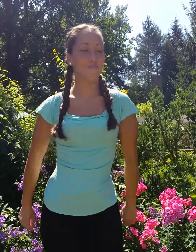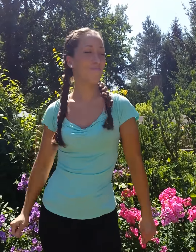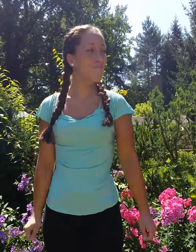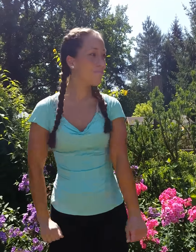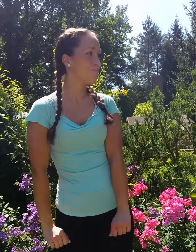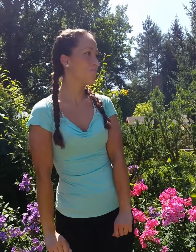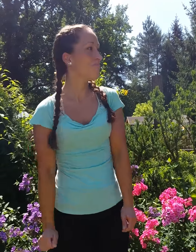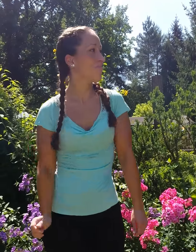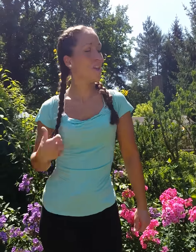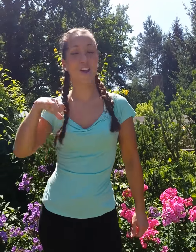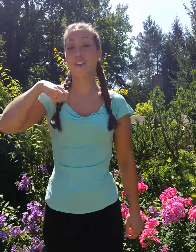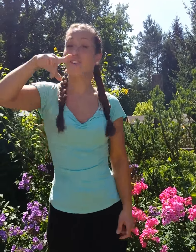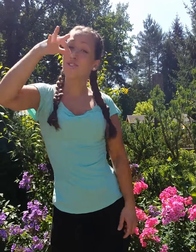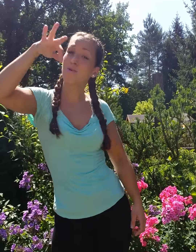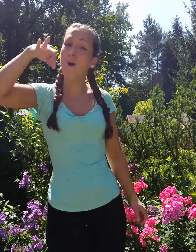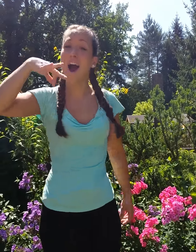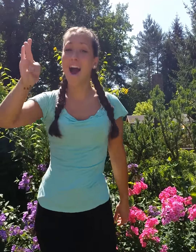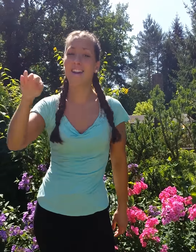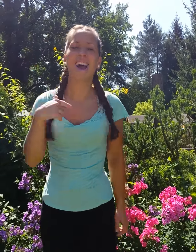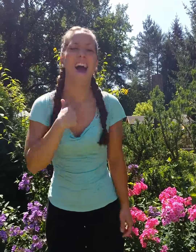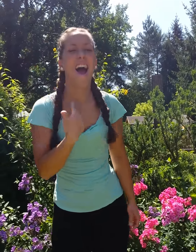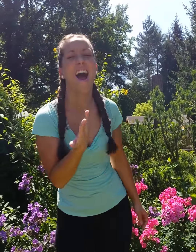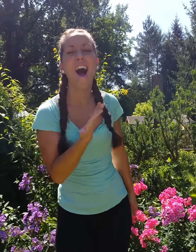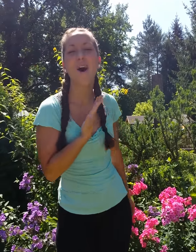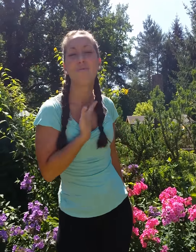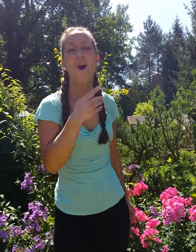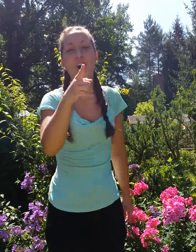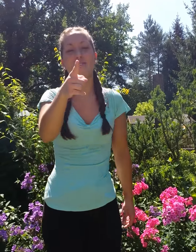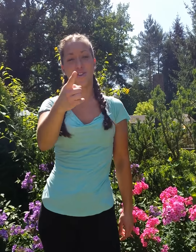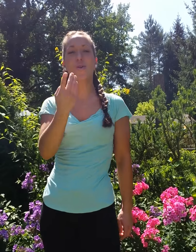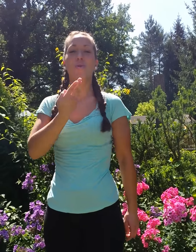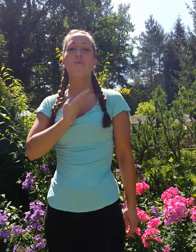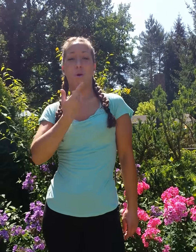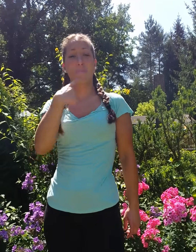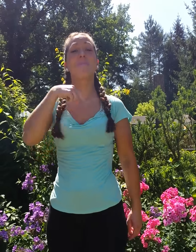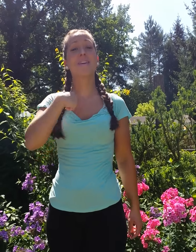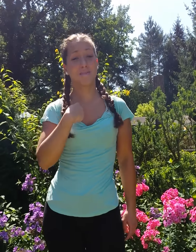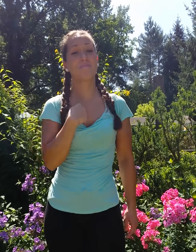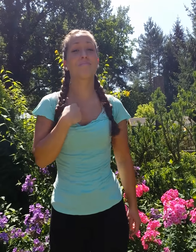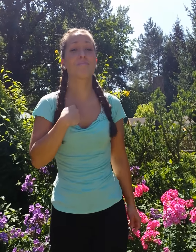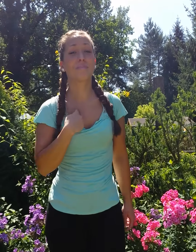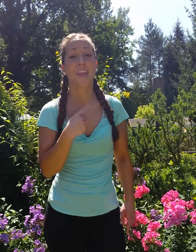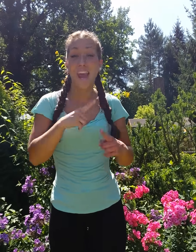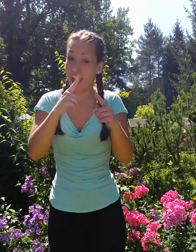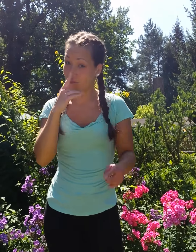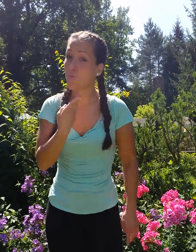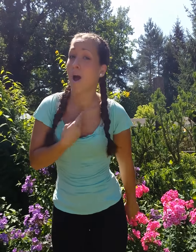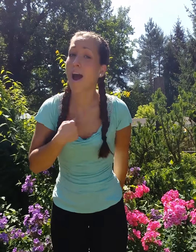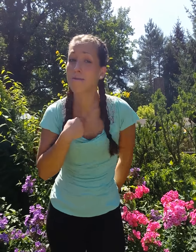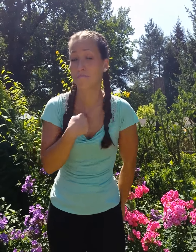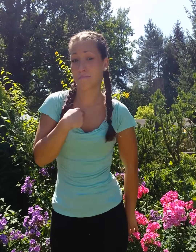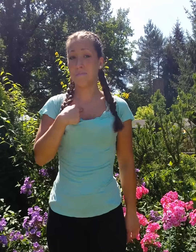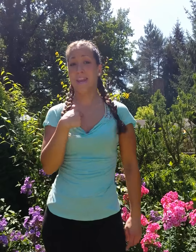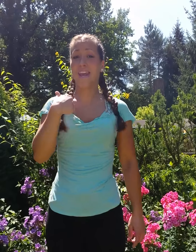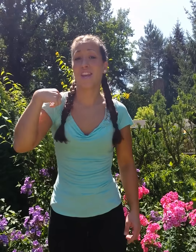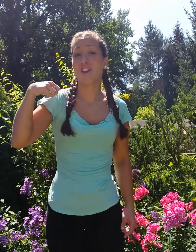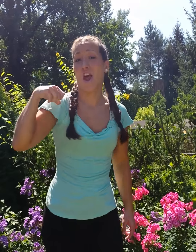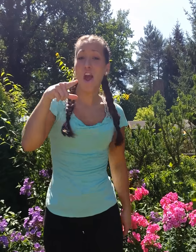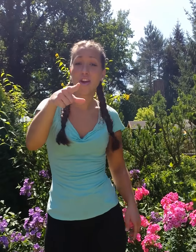you. Girl, you don't want me, want you, woman. And if you want me, boy,